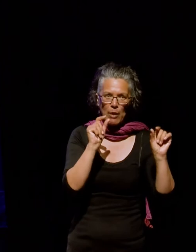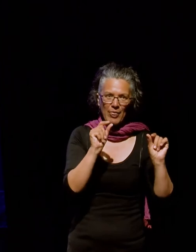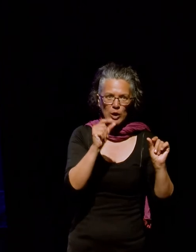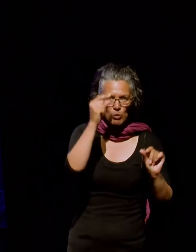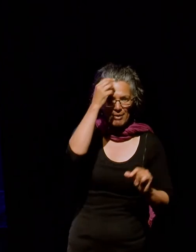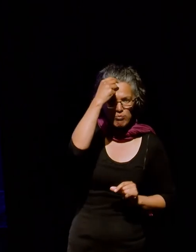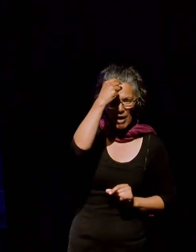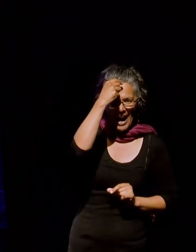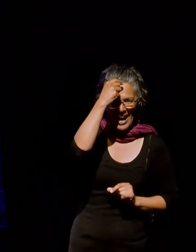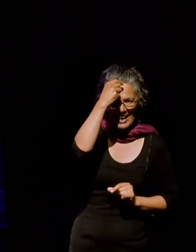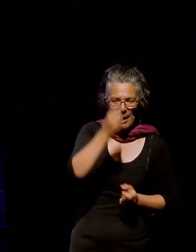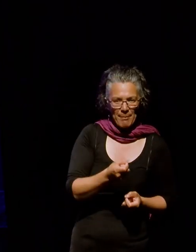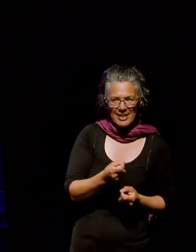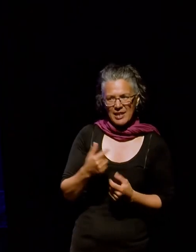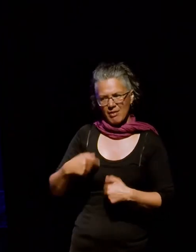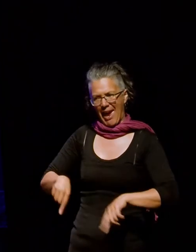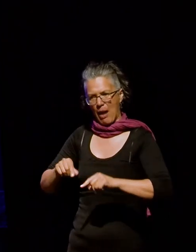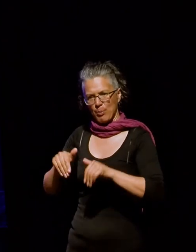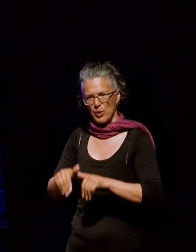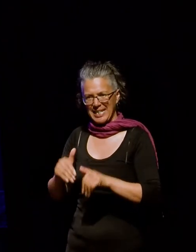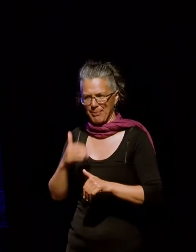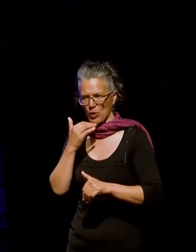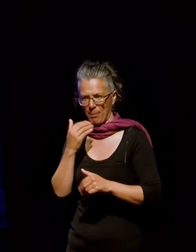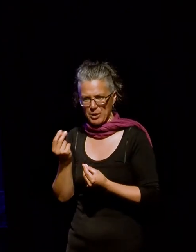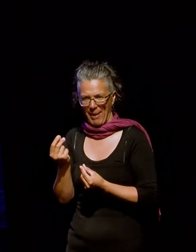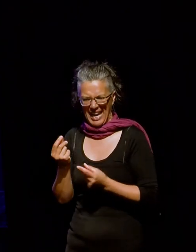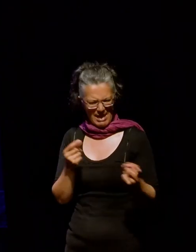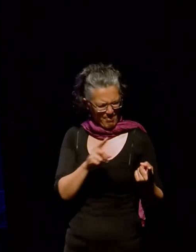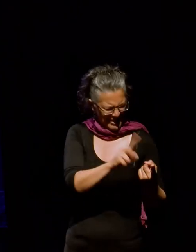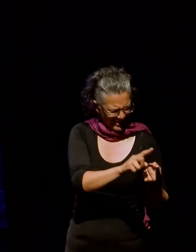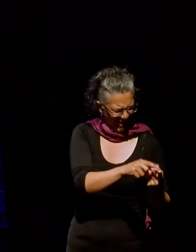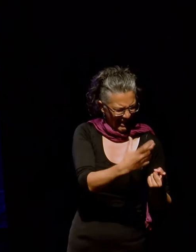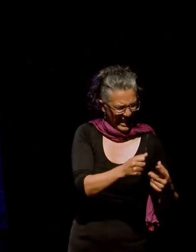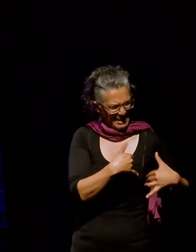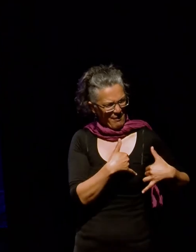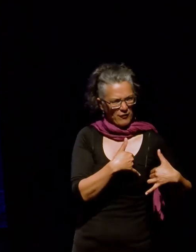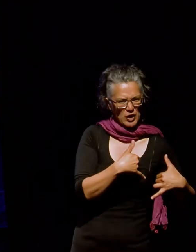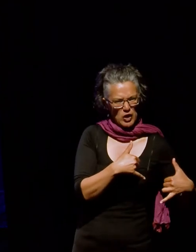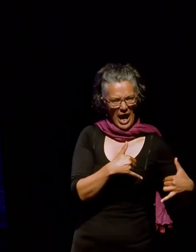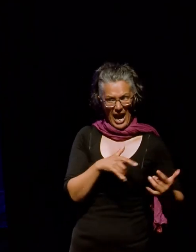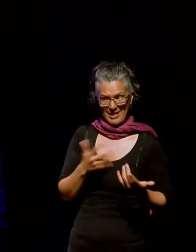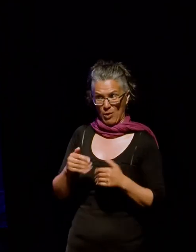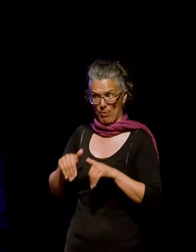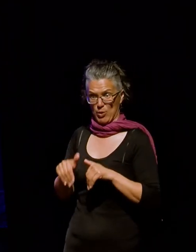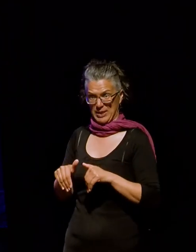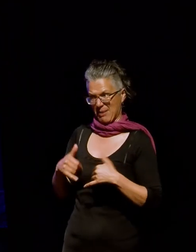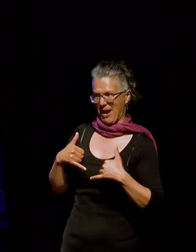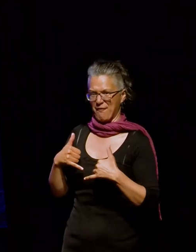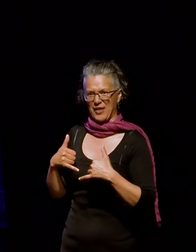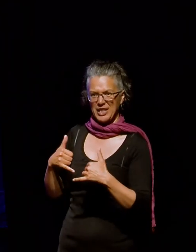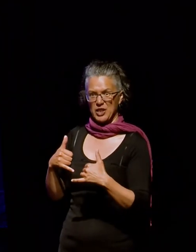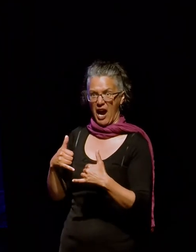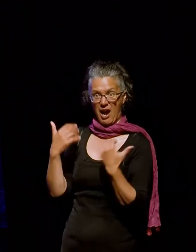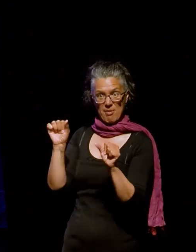But Winnie the Pooh underestimated himself, and he still had some pretty amazing adventures. So we went on a little bit of an adventure too. And we ended up